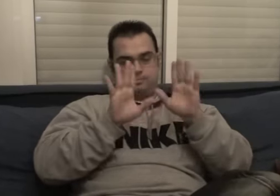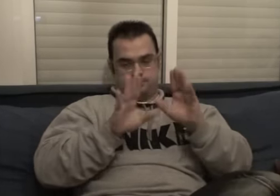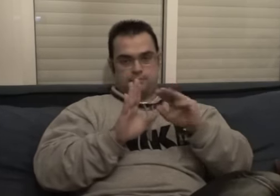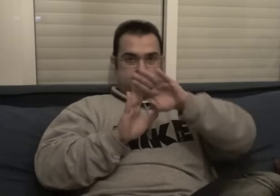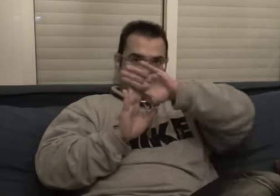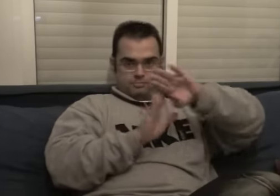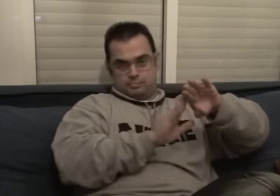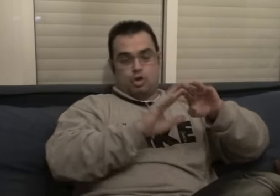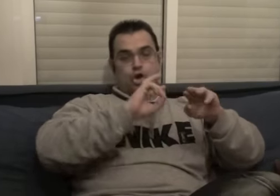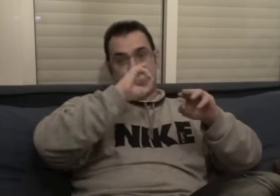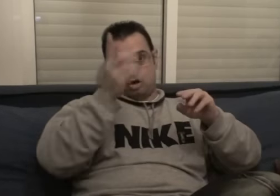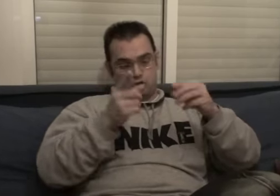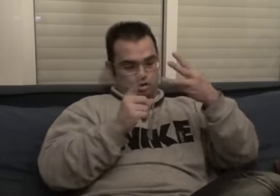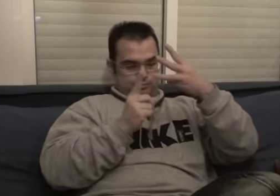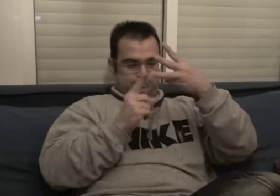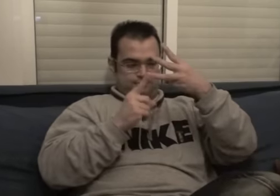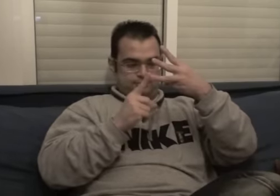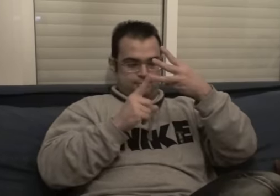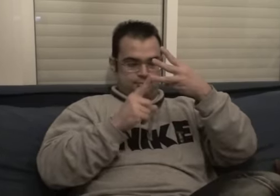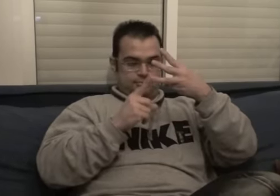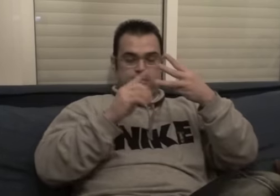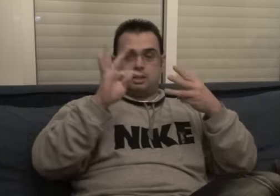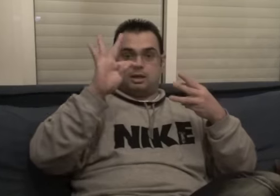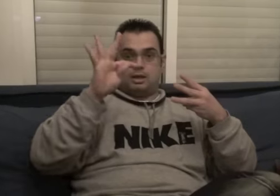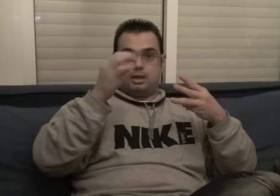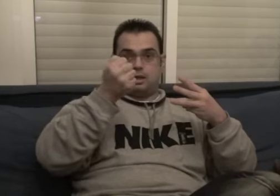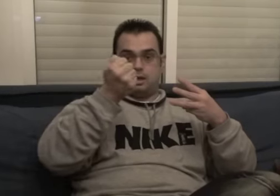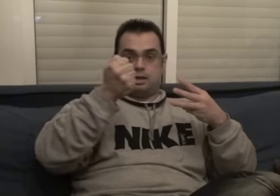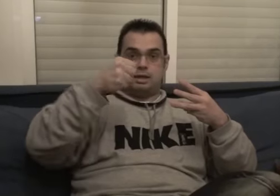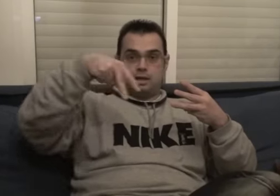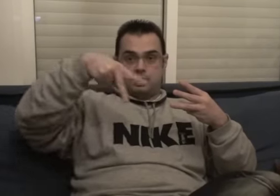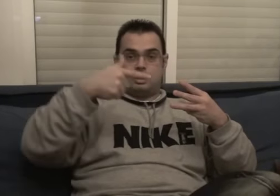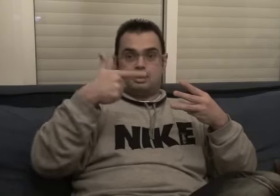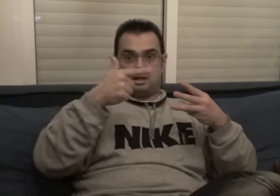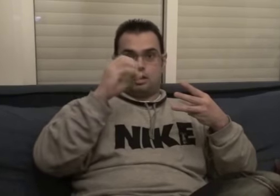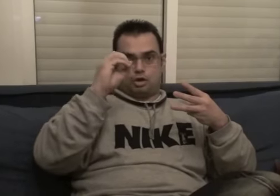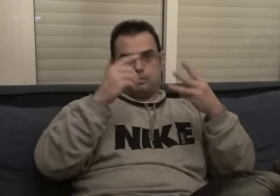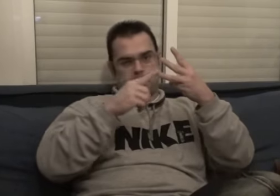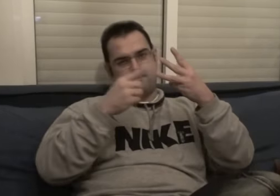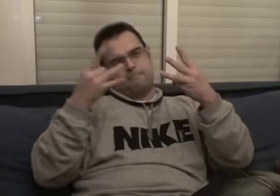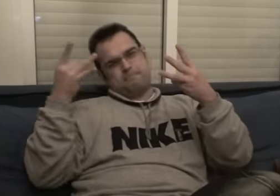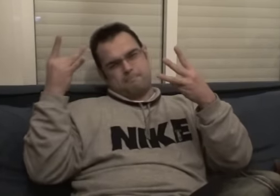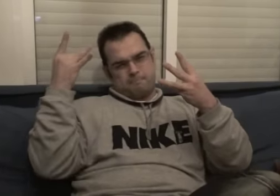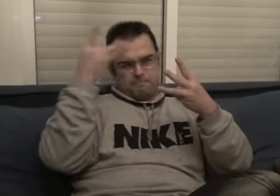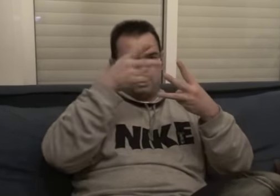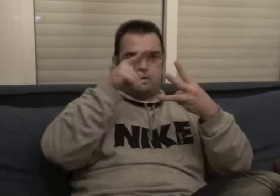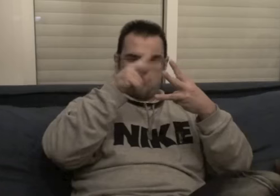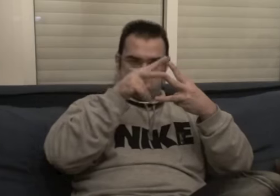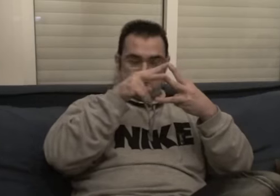so Then, the pain and